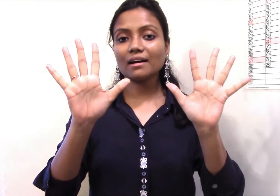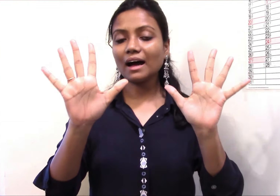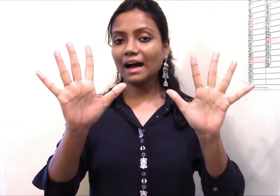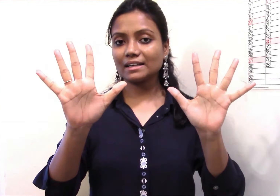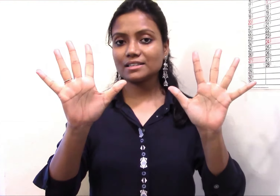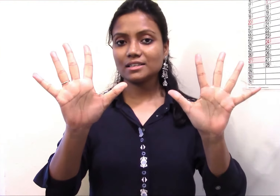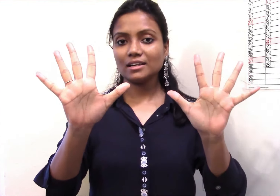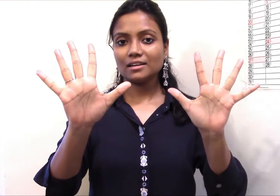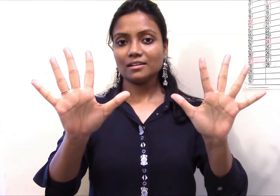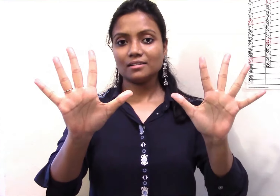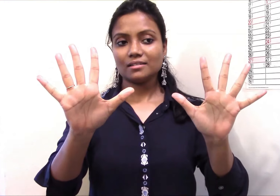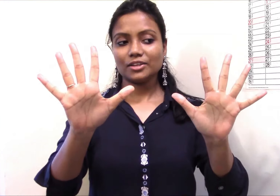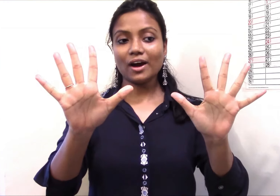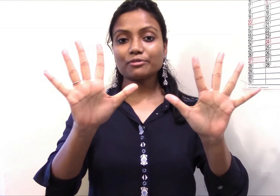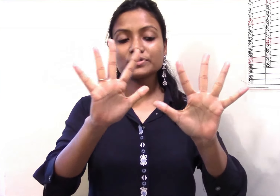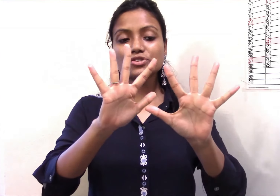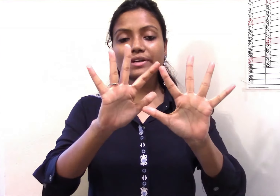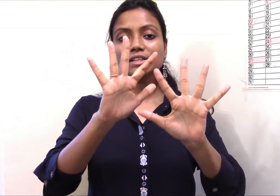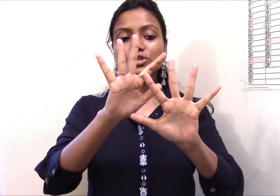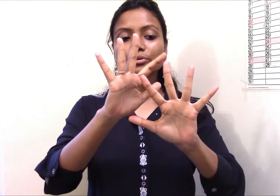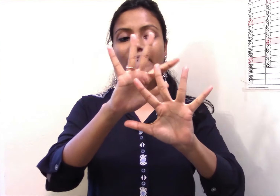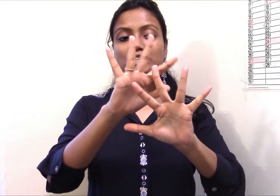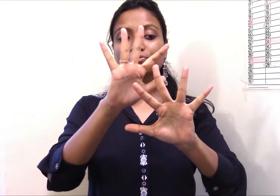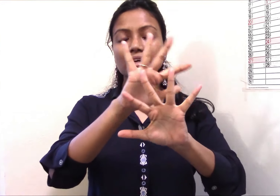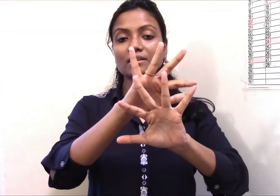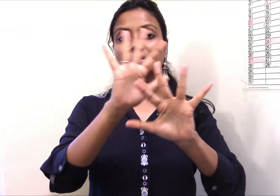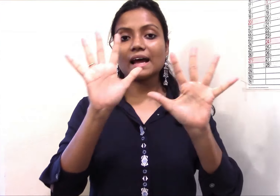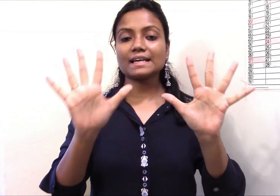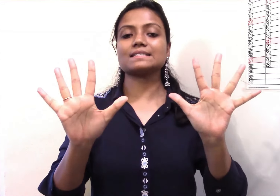the hand. You have to stretch your each finger nicely.